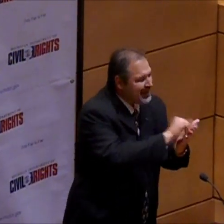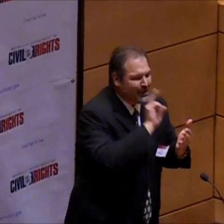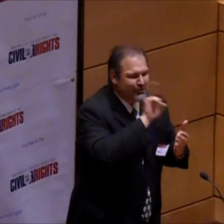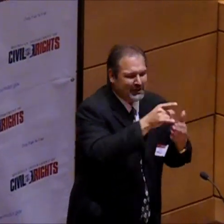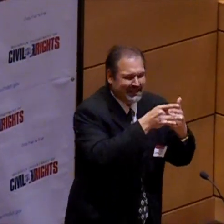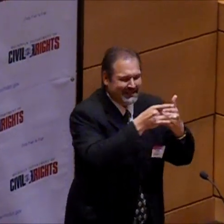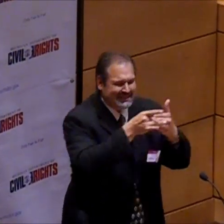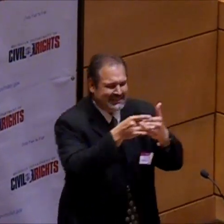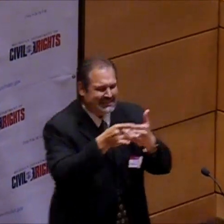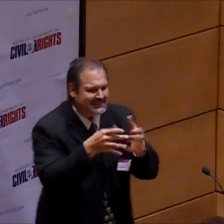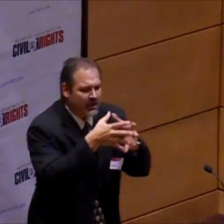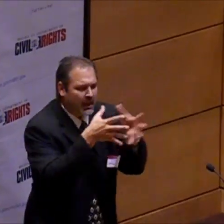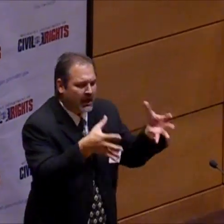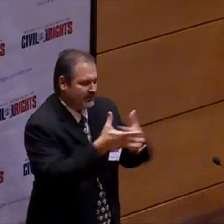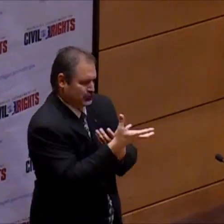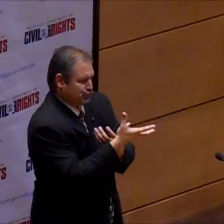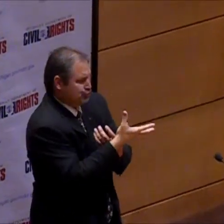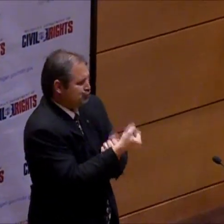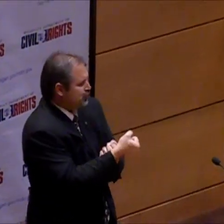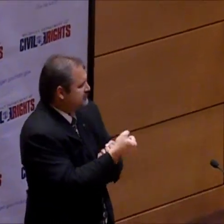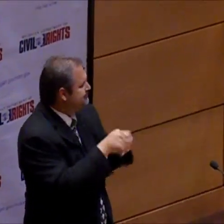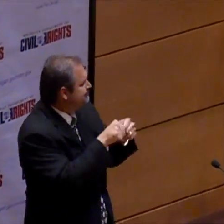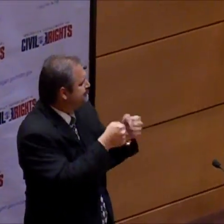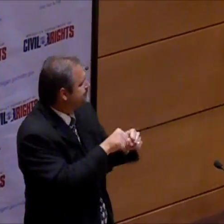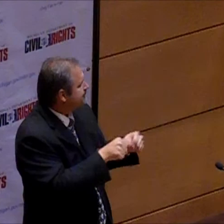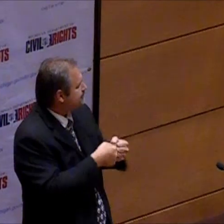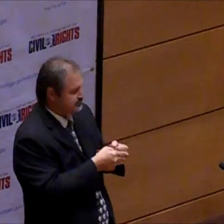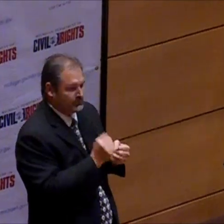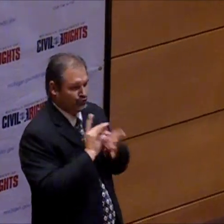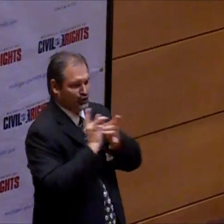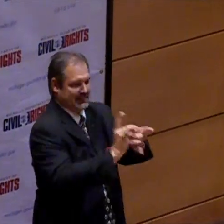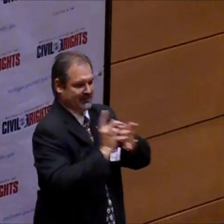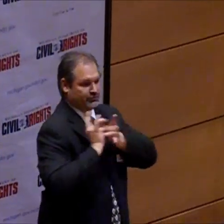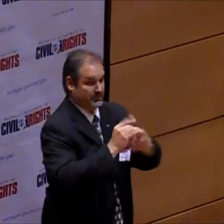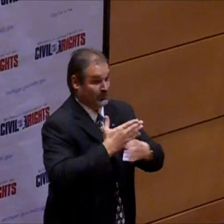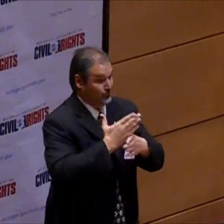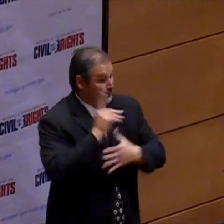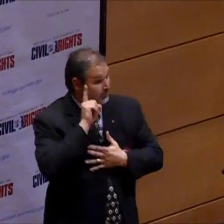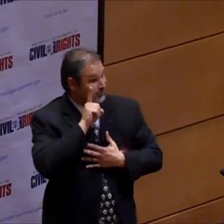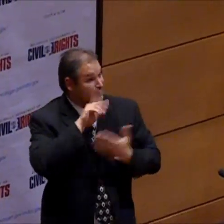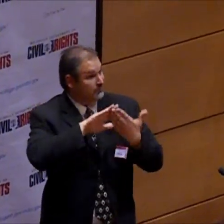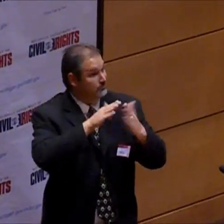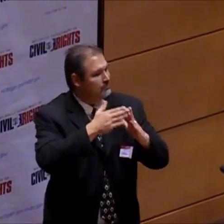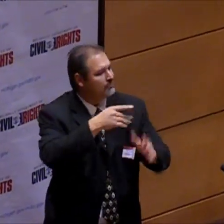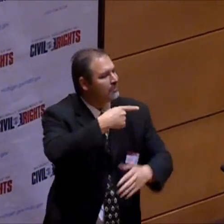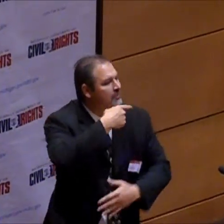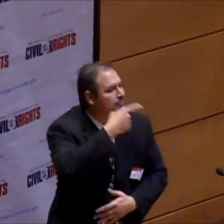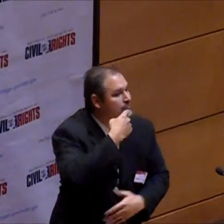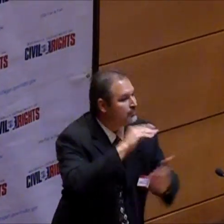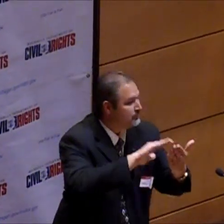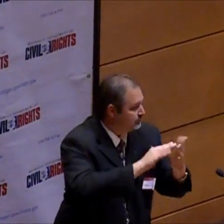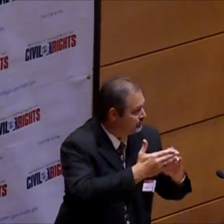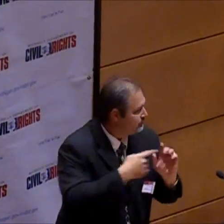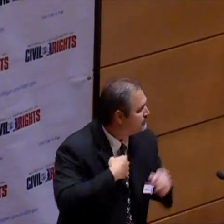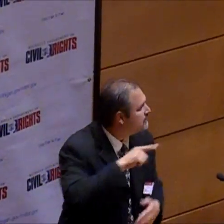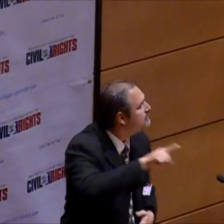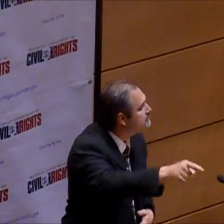It's things like that that are happening, that are leading to the broken trust, and relationships that are taking place between the hearing